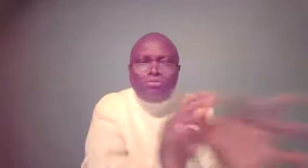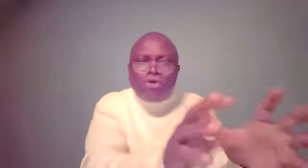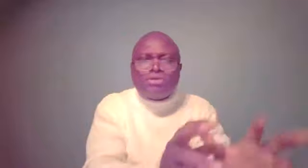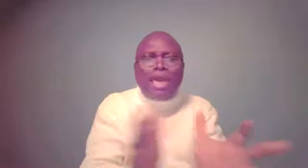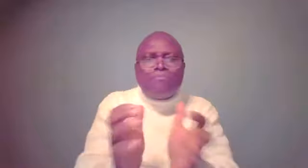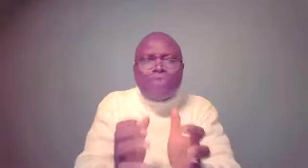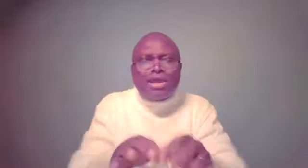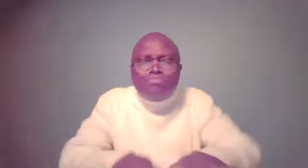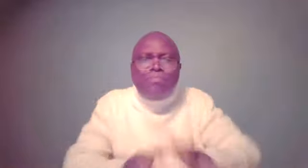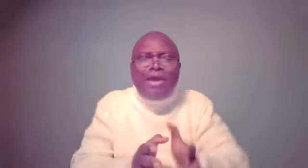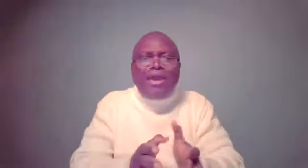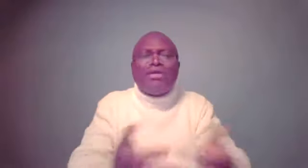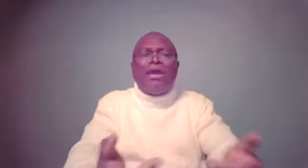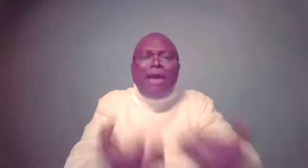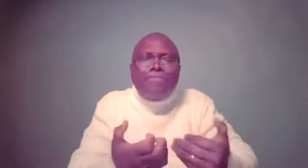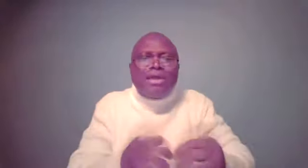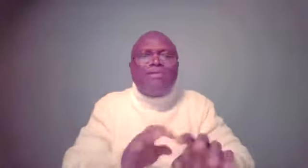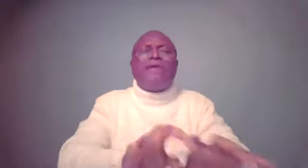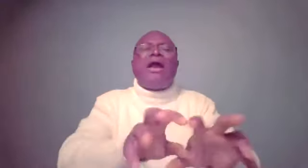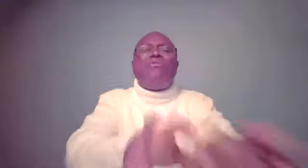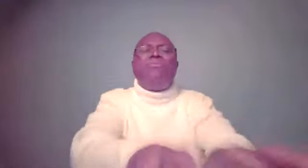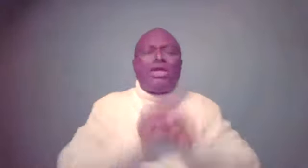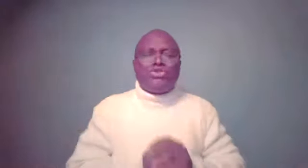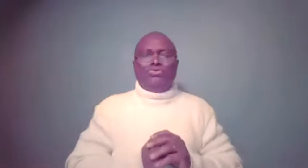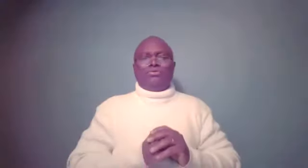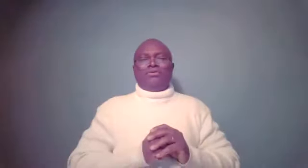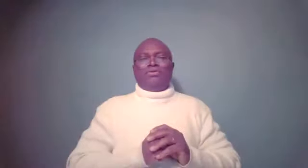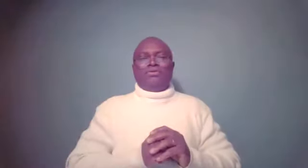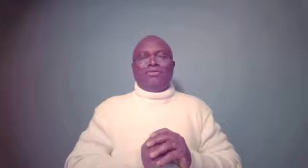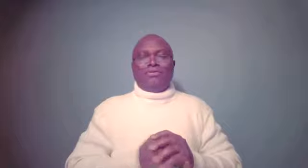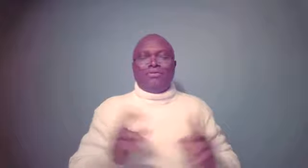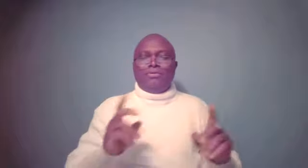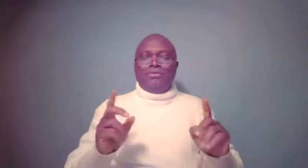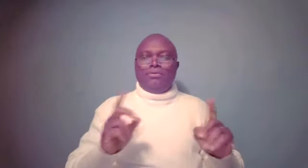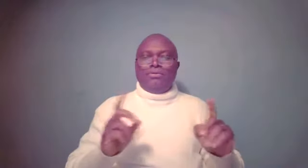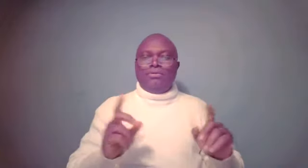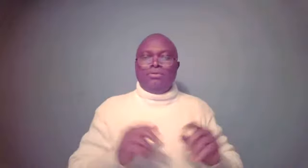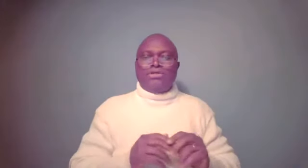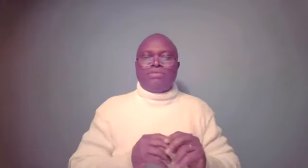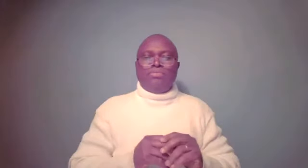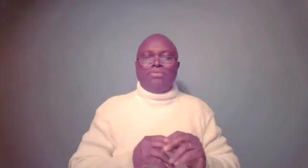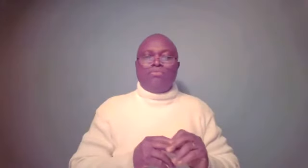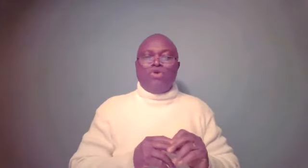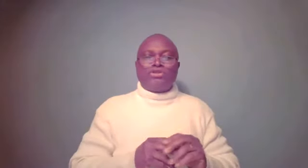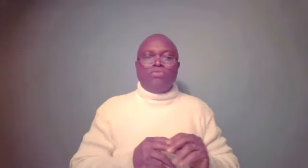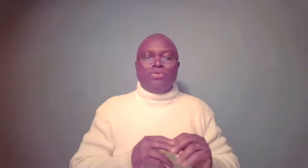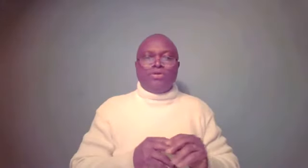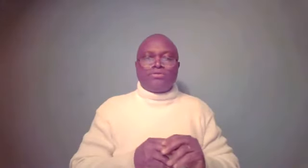hunt the game, bring it prepared, and bring it, and then I will bless you. There's a, I'm going somewhere with this.